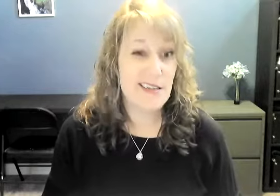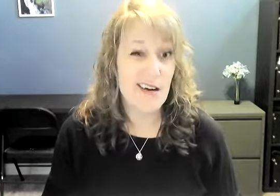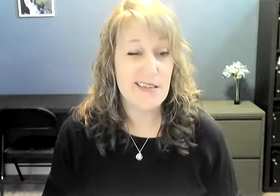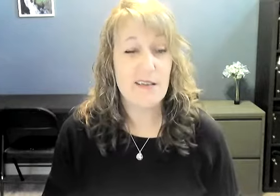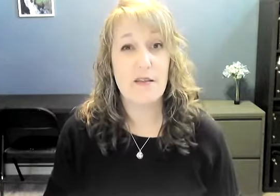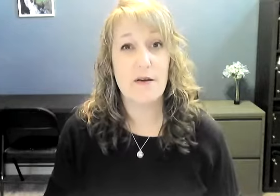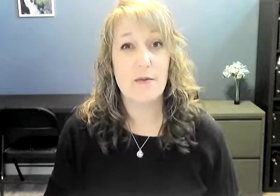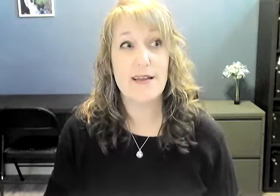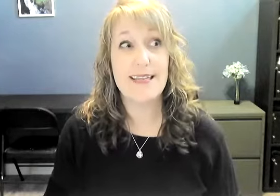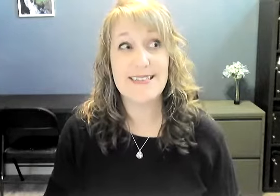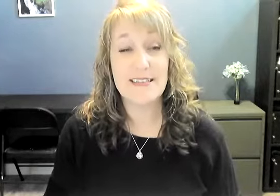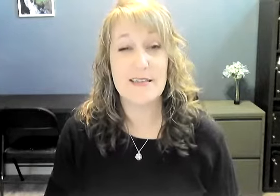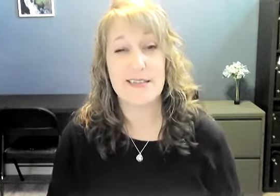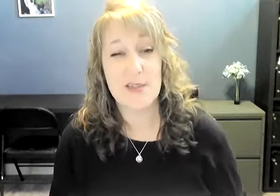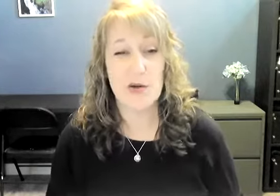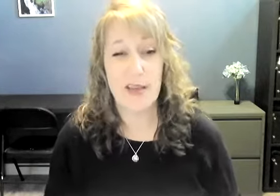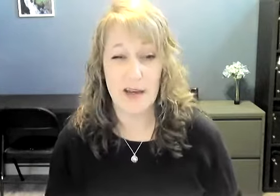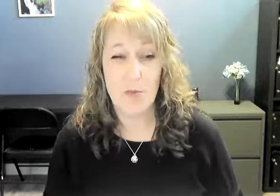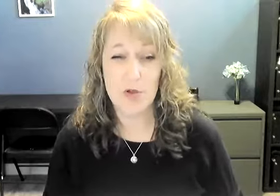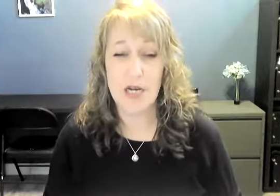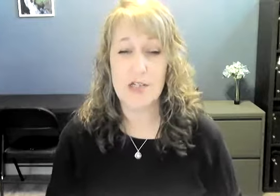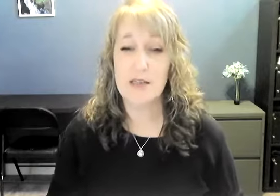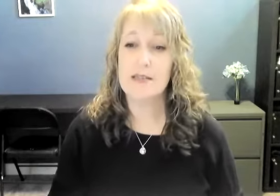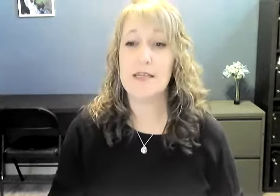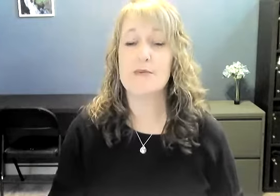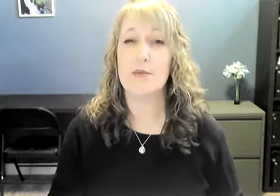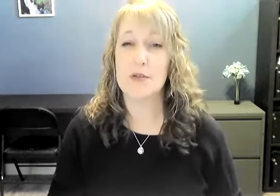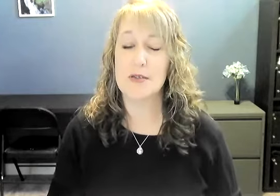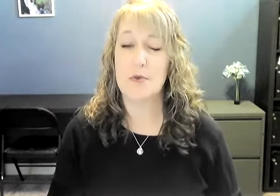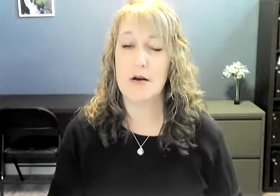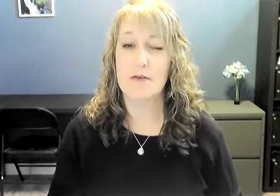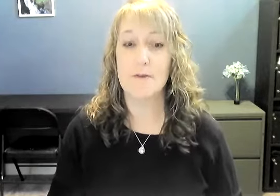not. The one that isn't is sort of gaining more traction these days. People use it more often.